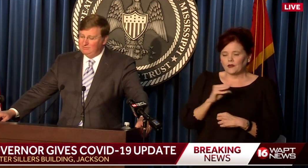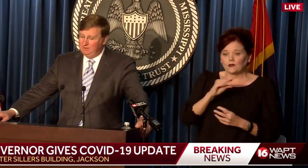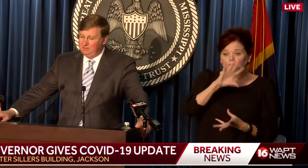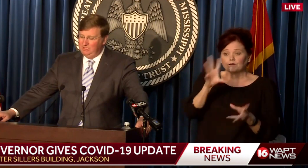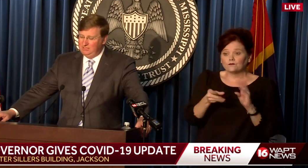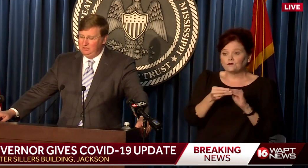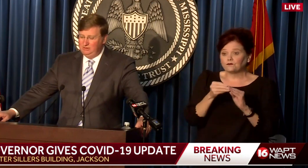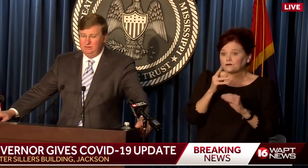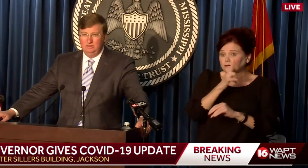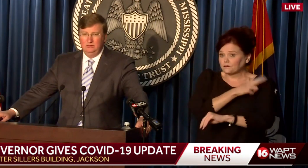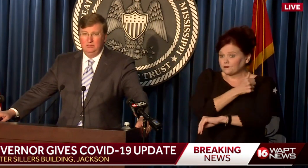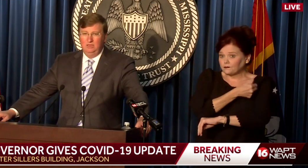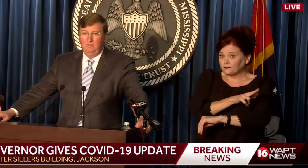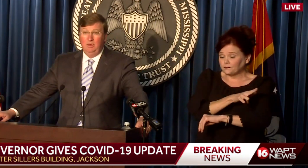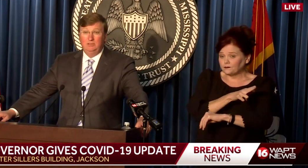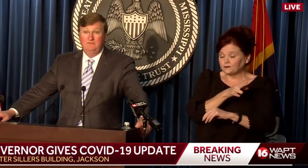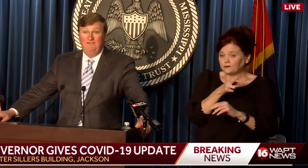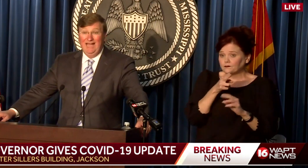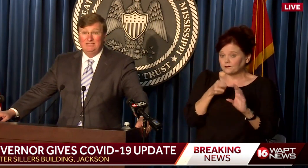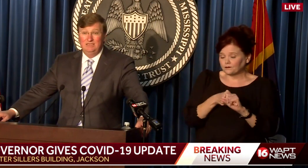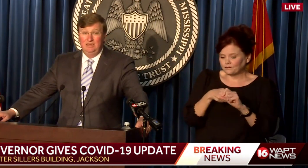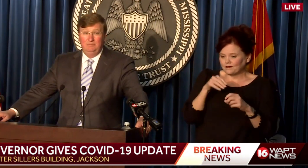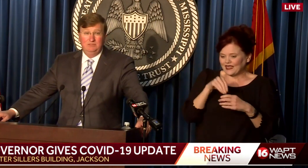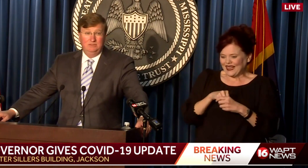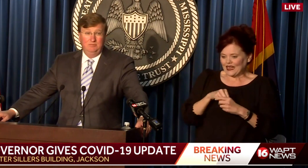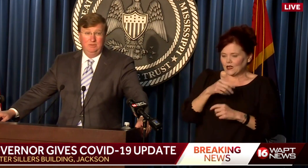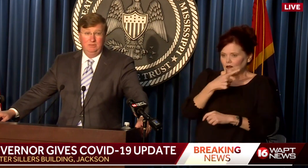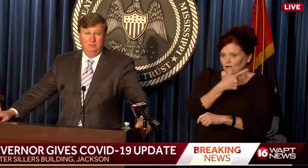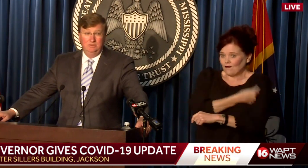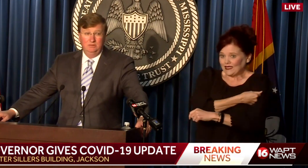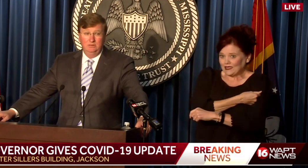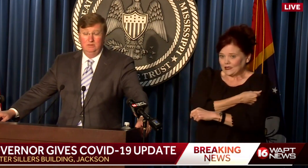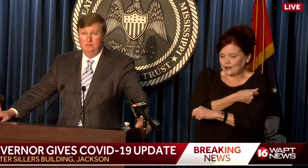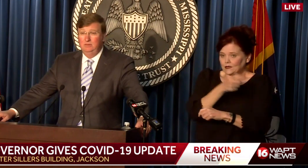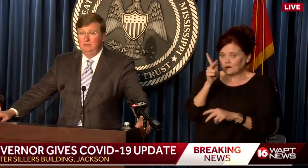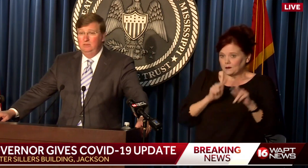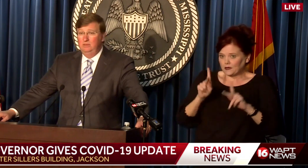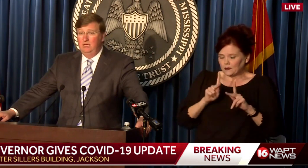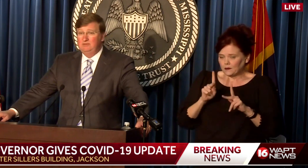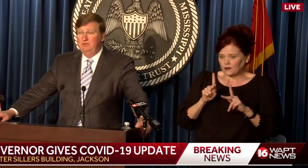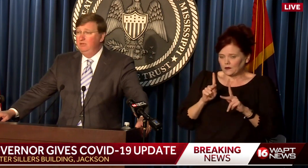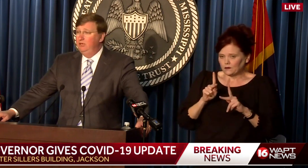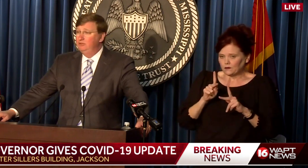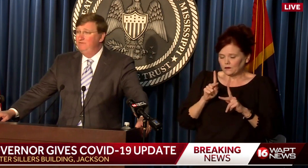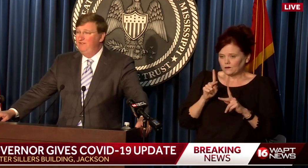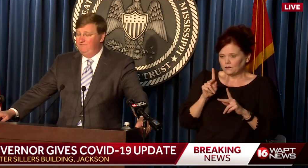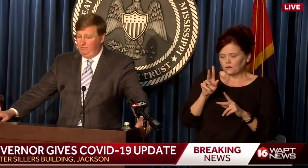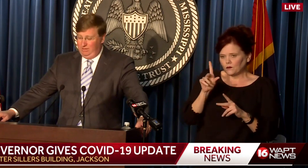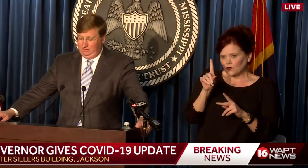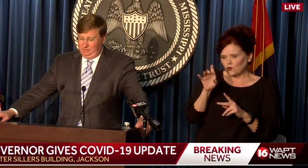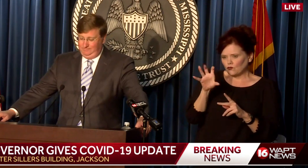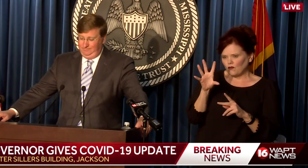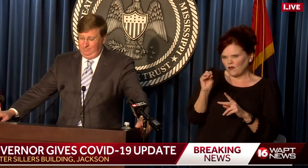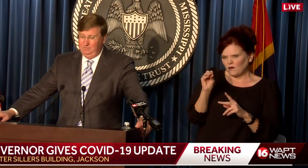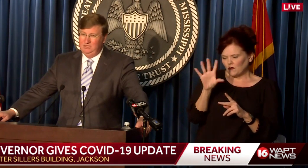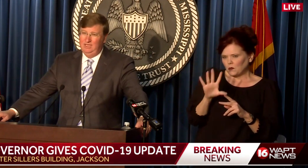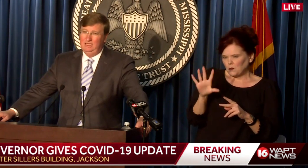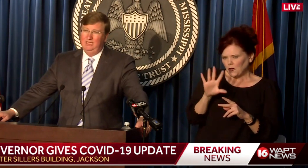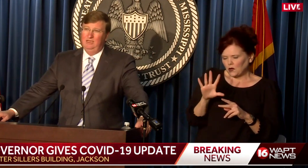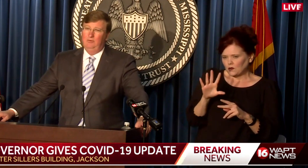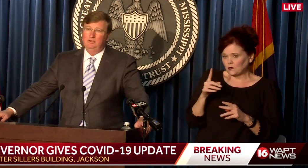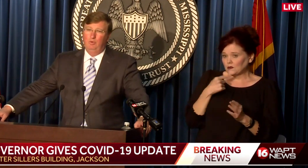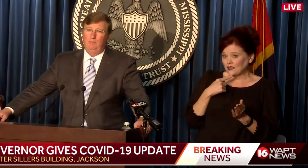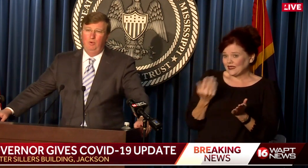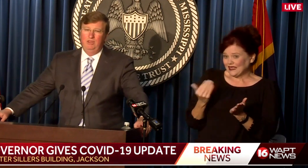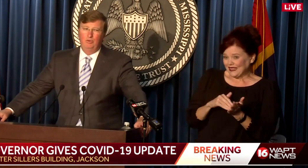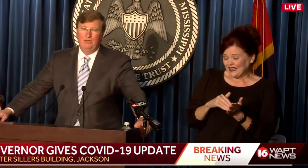our total hospitalizations amongst vaccinated Mississippians has been in the 150 range. Let me say